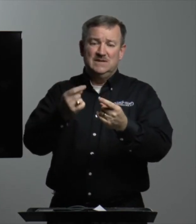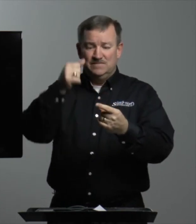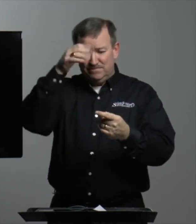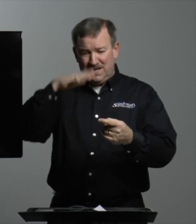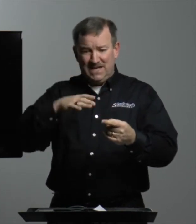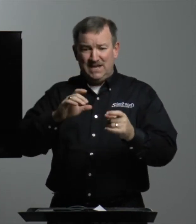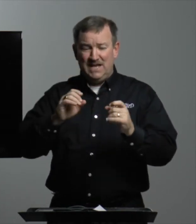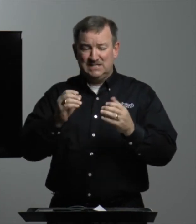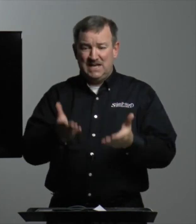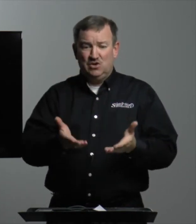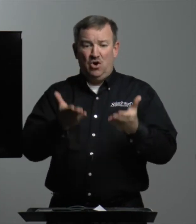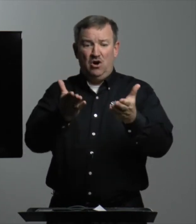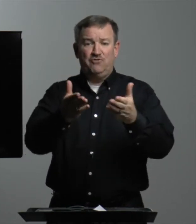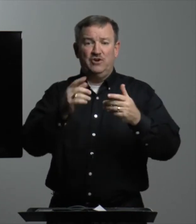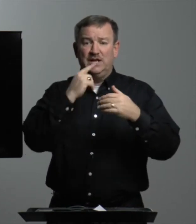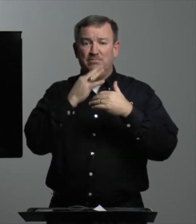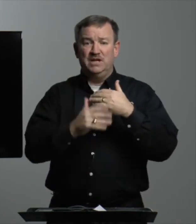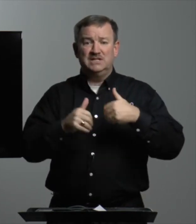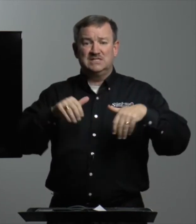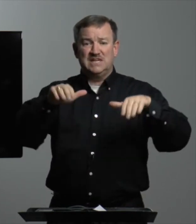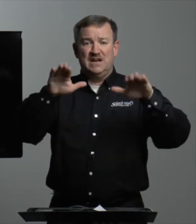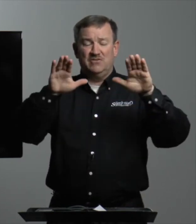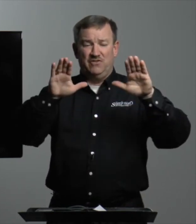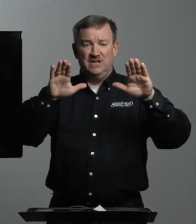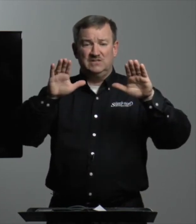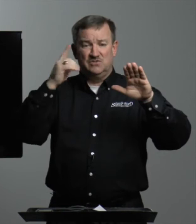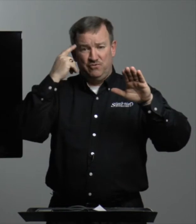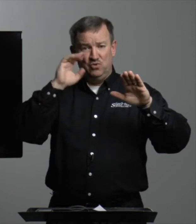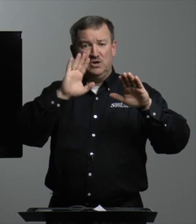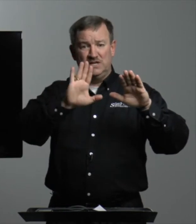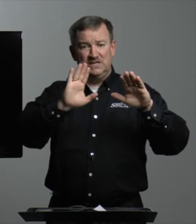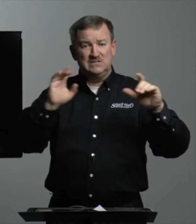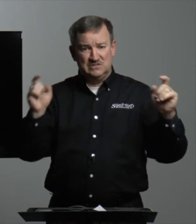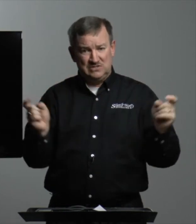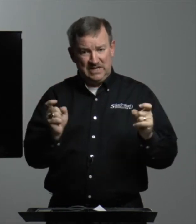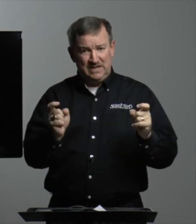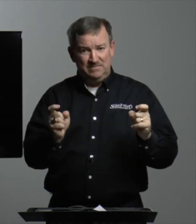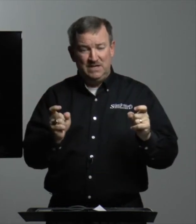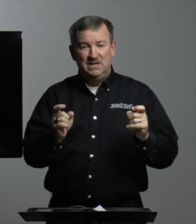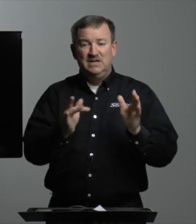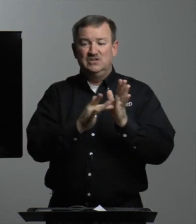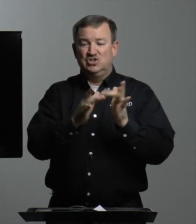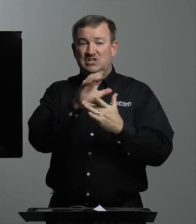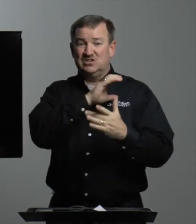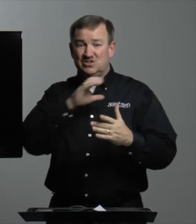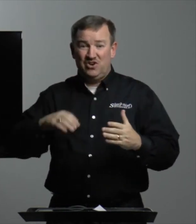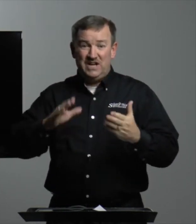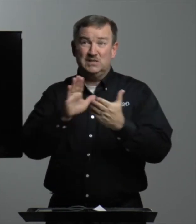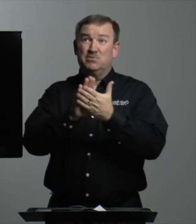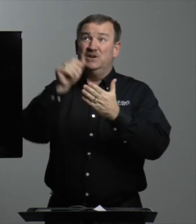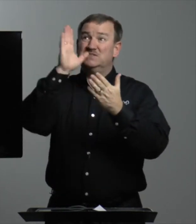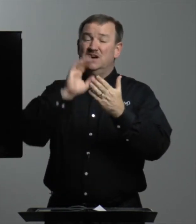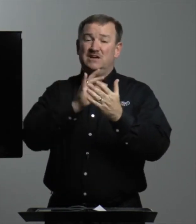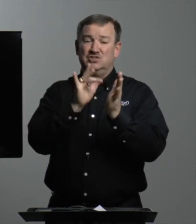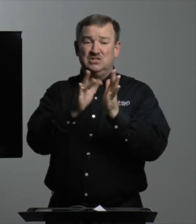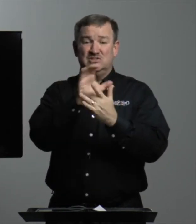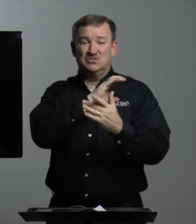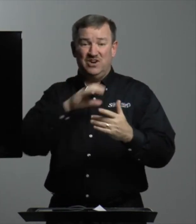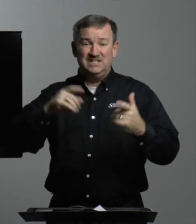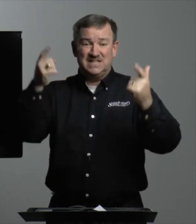man has had to offer a blood sacrifice for his sin. Jesus Christ, praise God, Jesus Christ